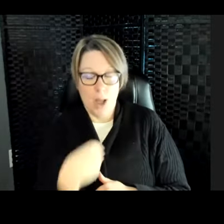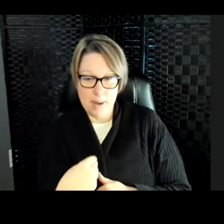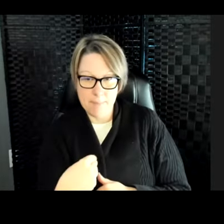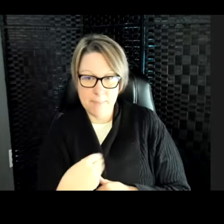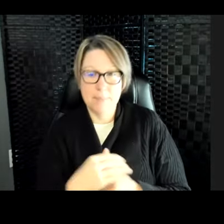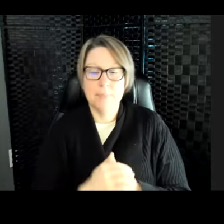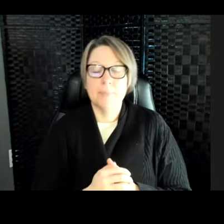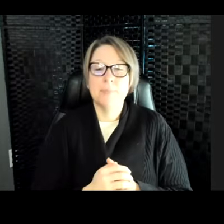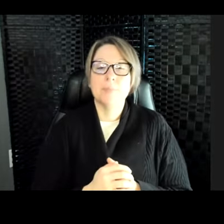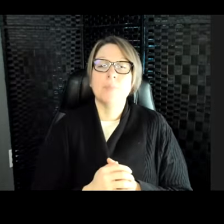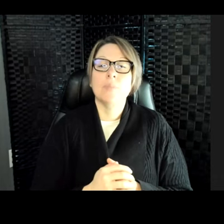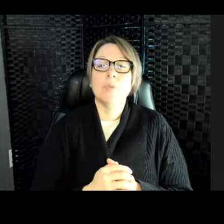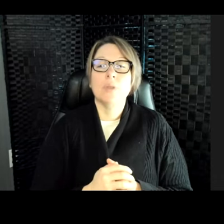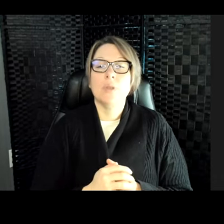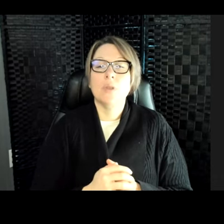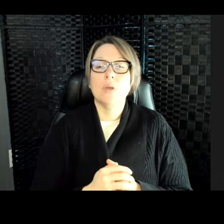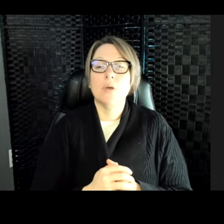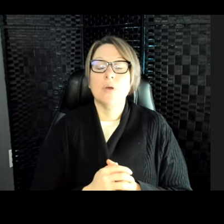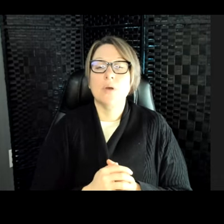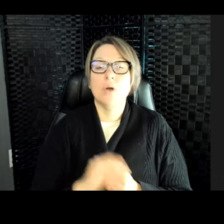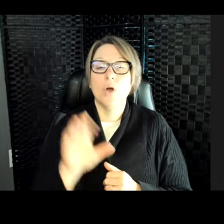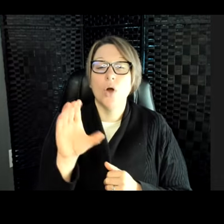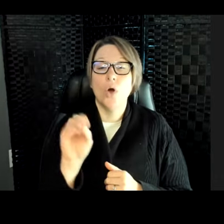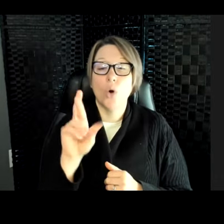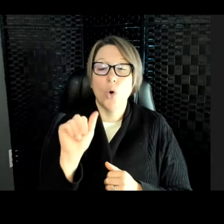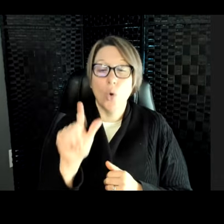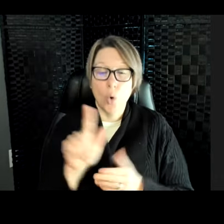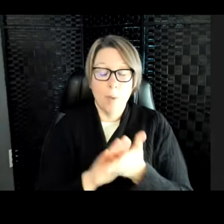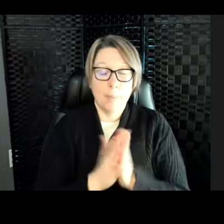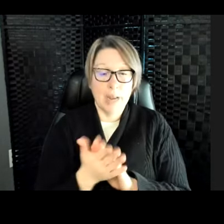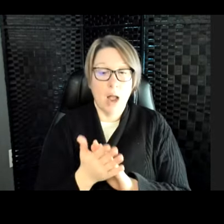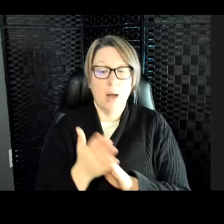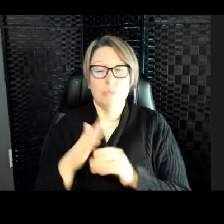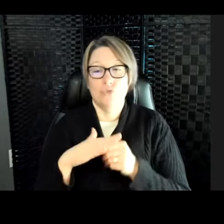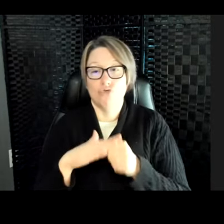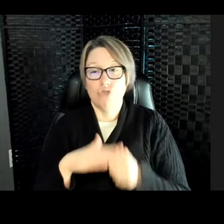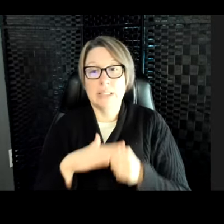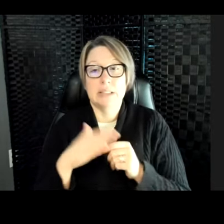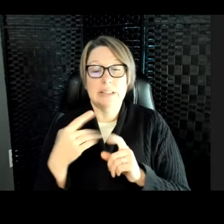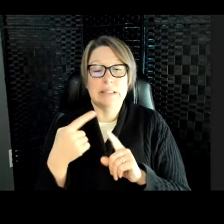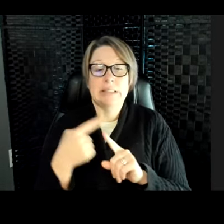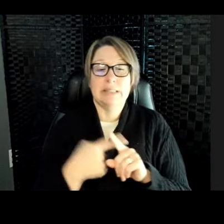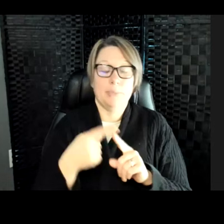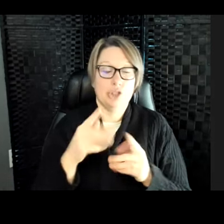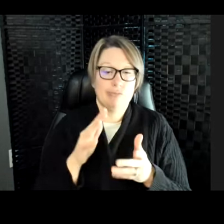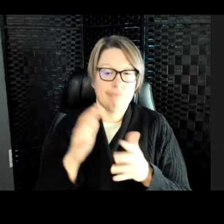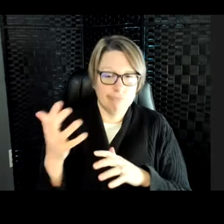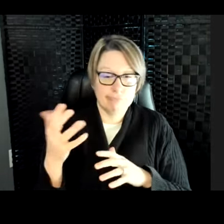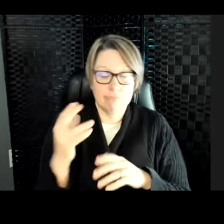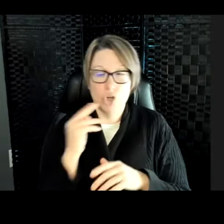But it's when the coral gets stressed, or the temperature is wrong, or the nutrient amount is wrong, and